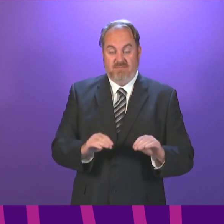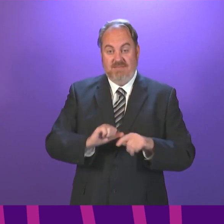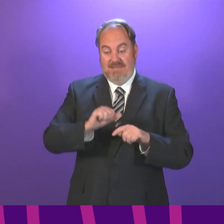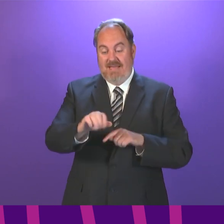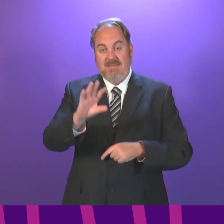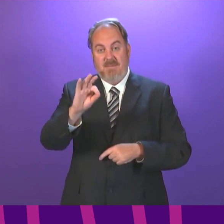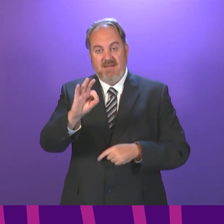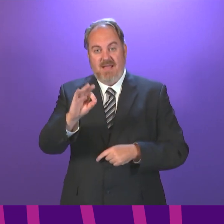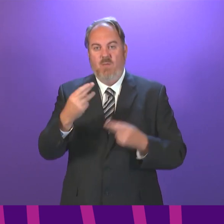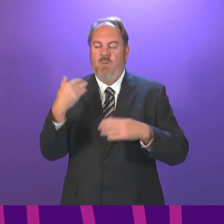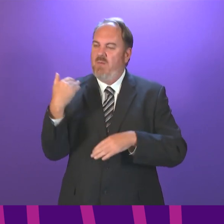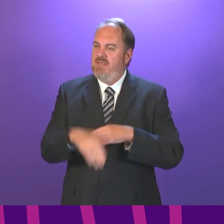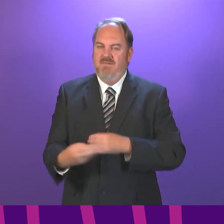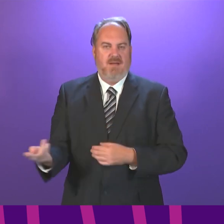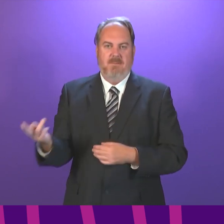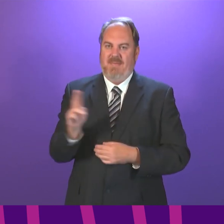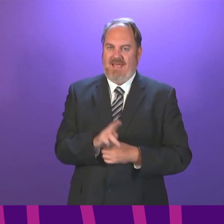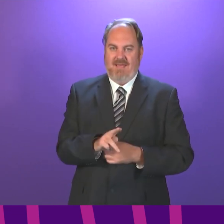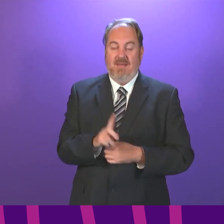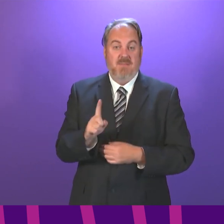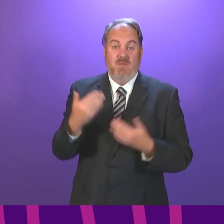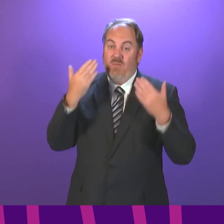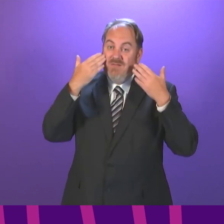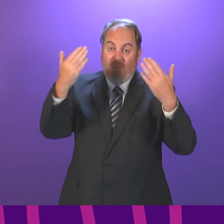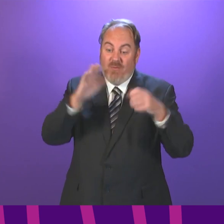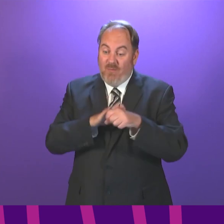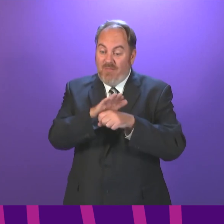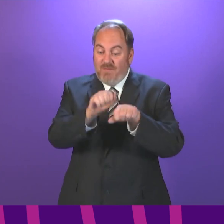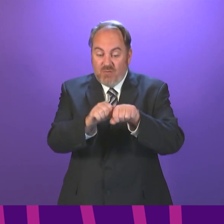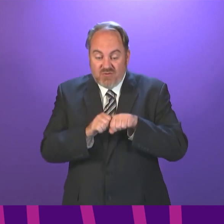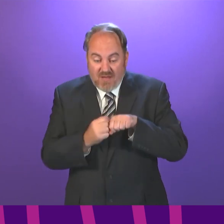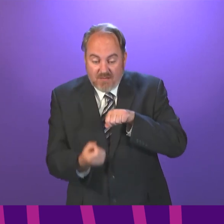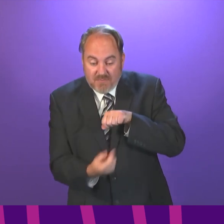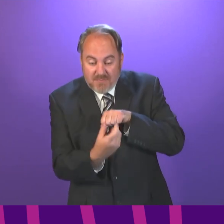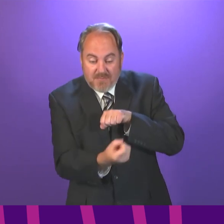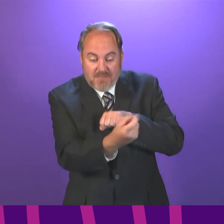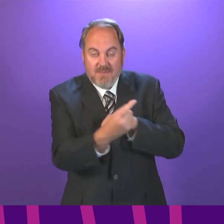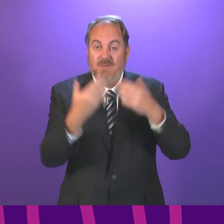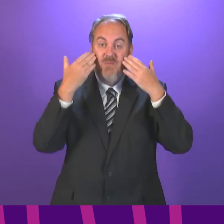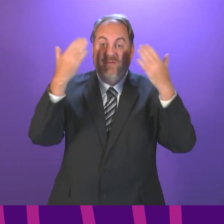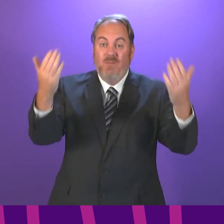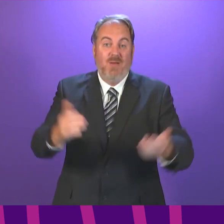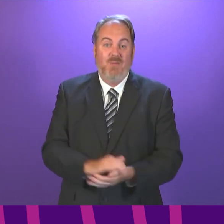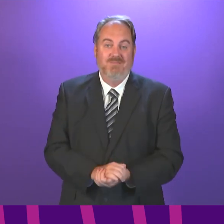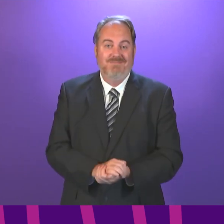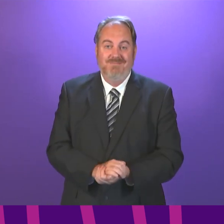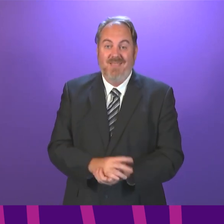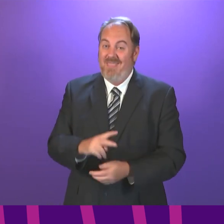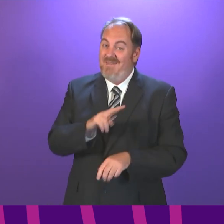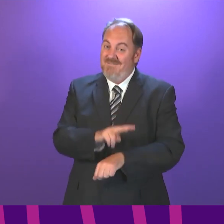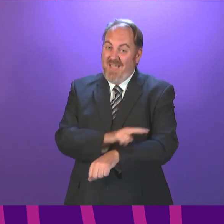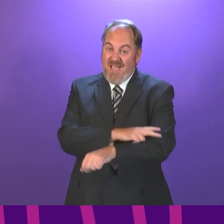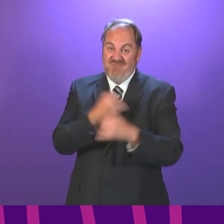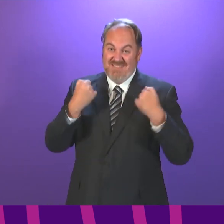again have to be reimposed, but no one can guarantee that. This virus remains a threat, and as we enter